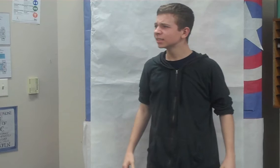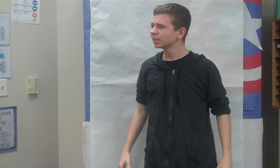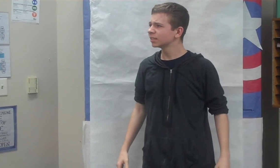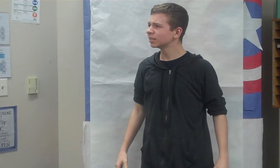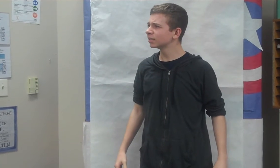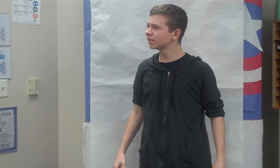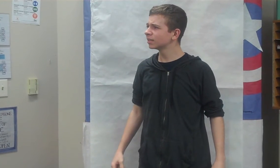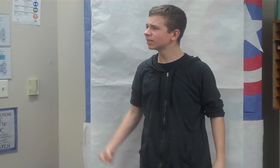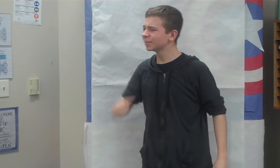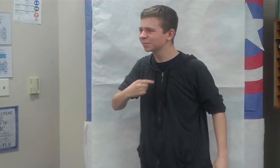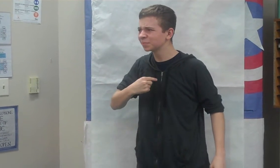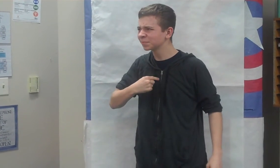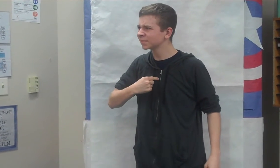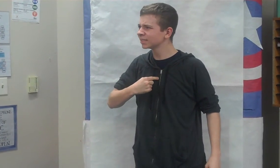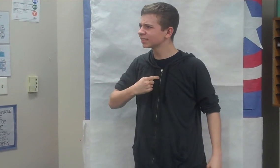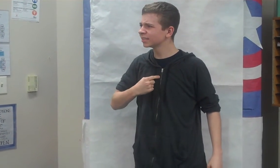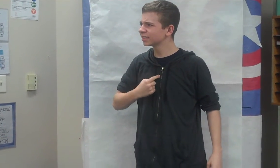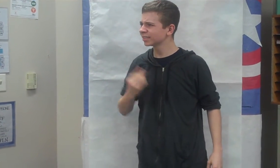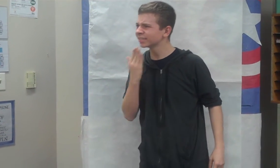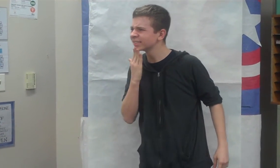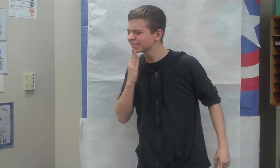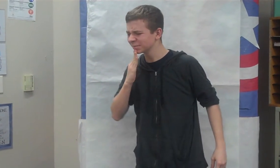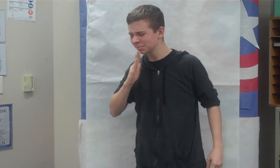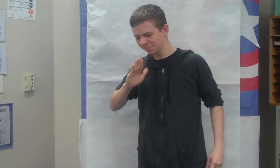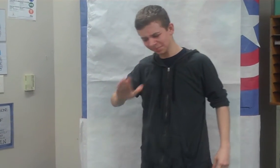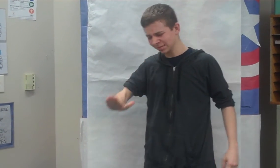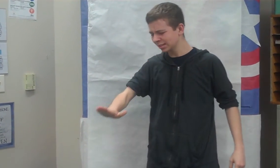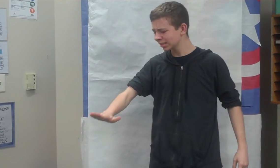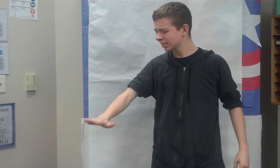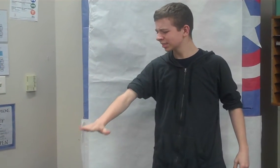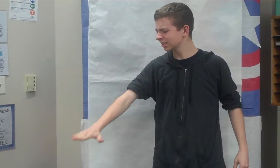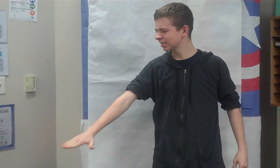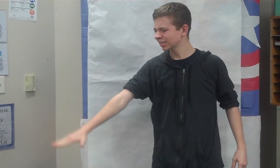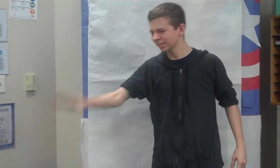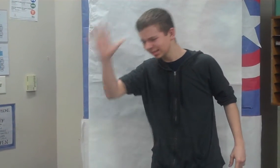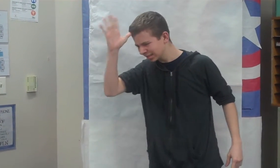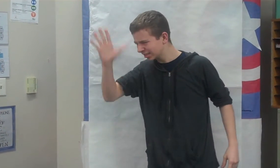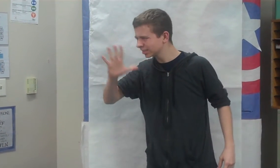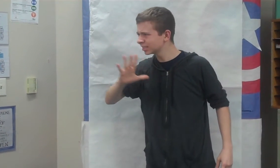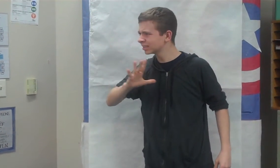Am I a mad man?